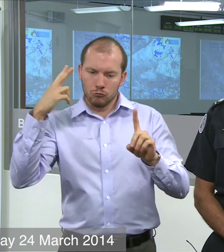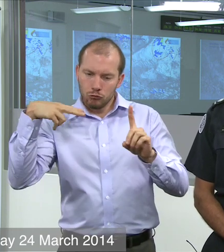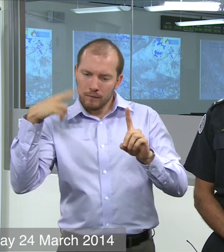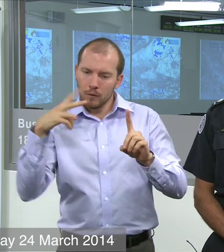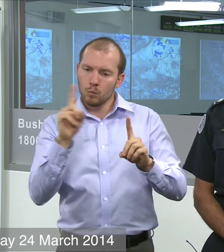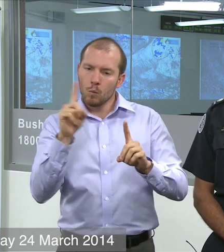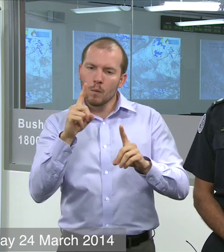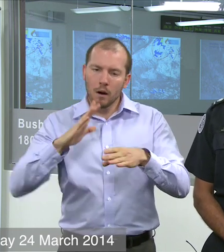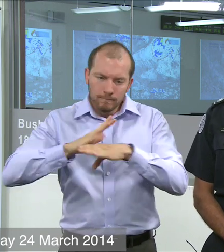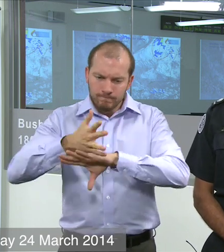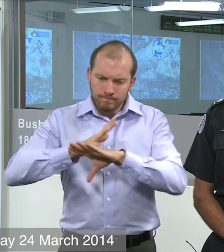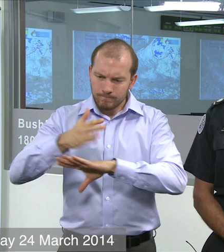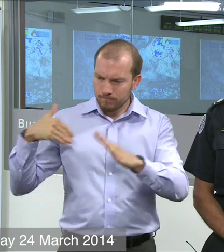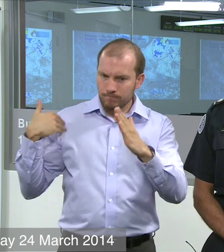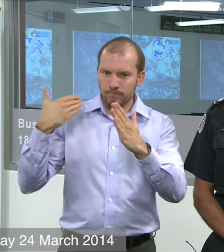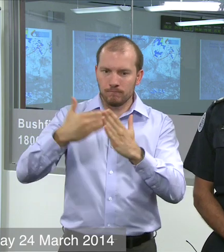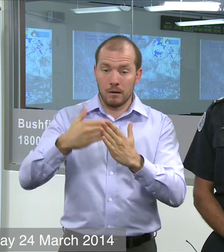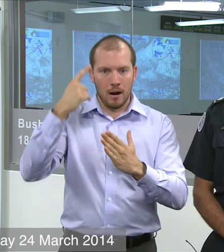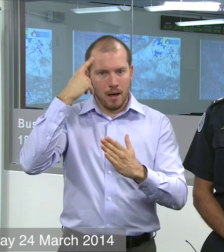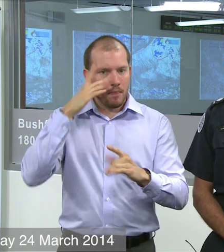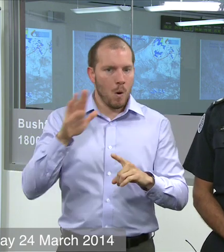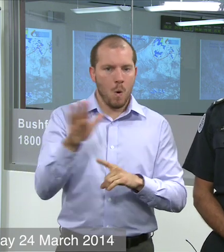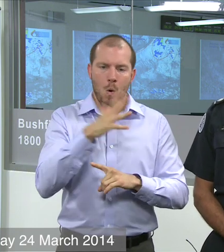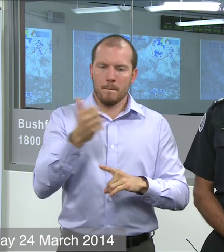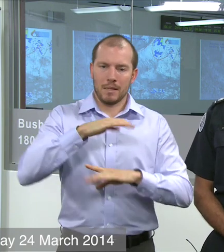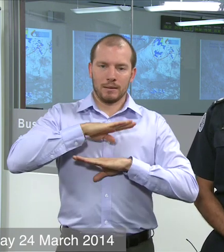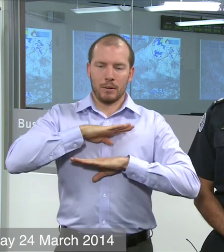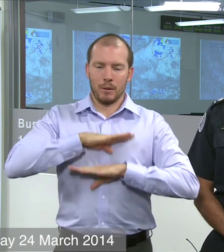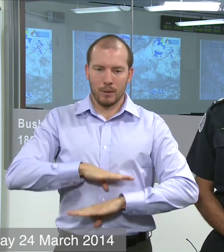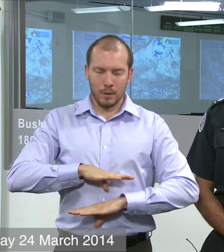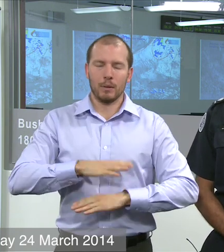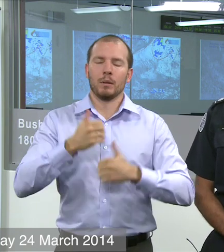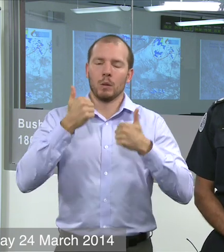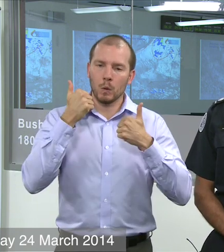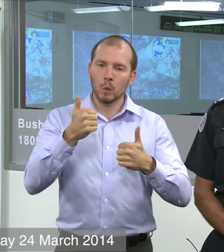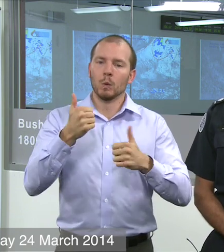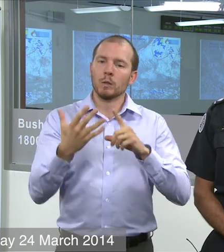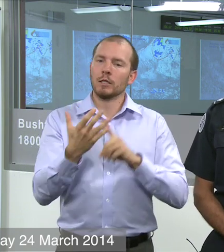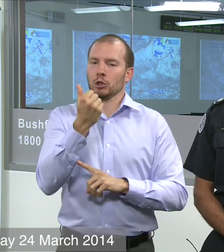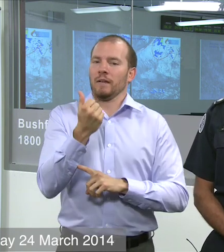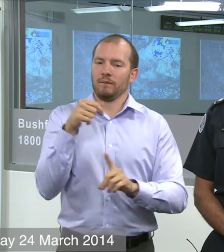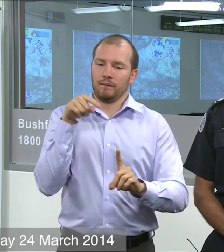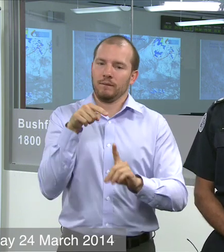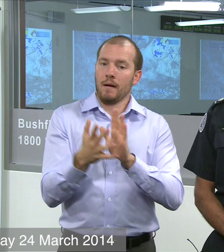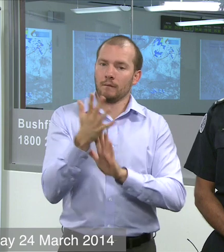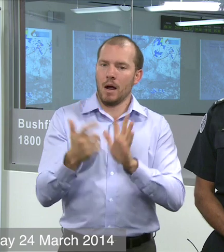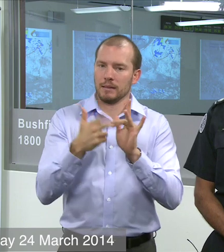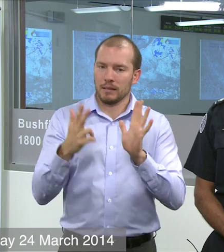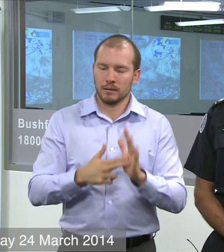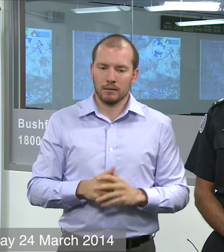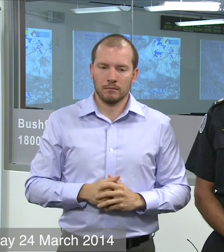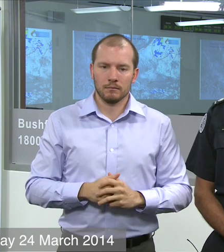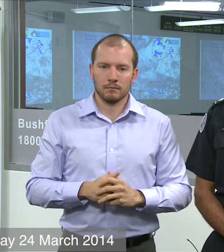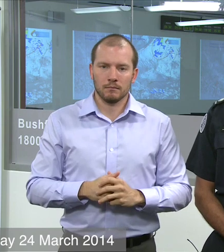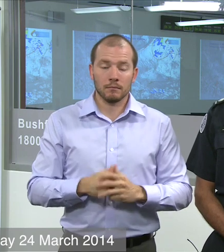over the fire season, we can all be jointly very satisfied with the outcome. We've seen some long